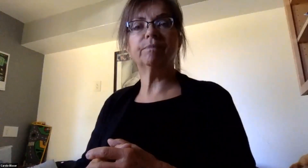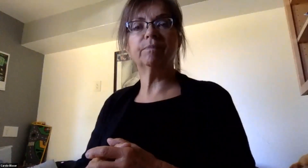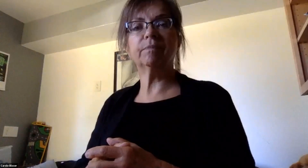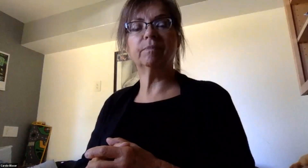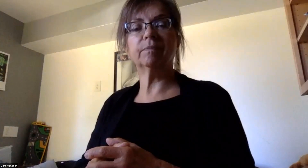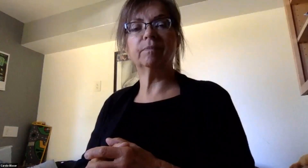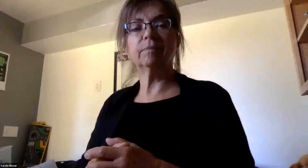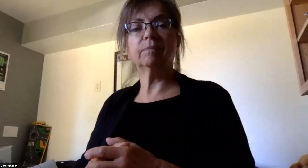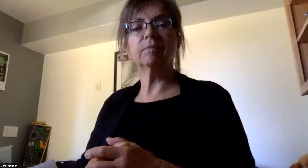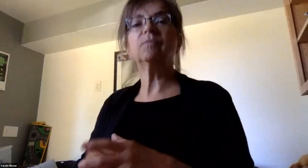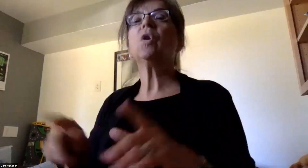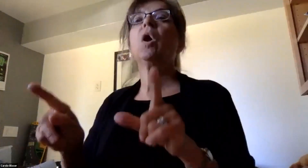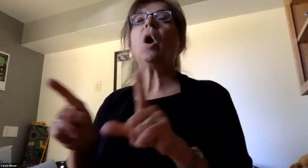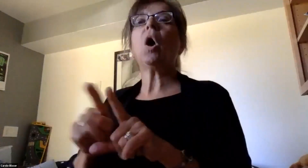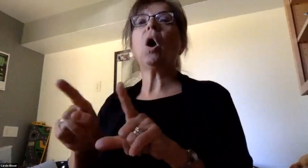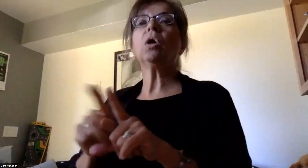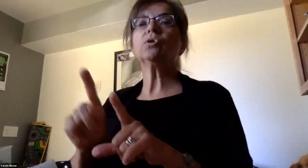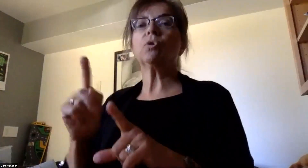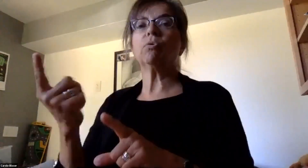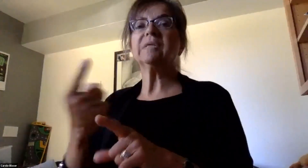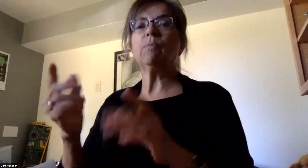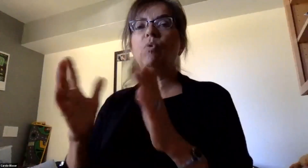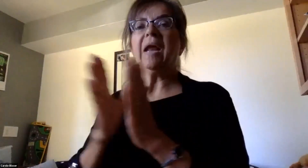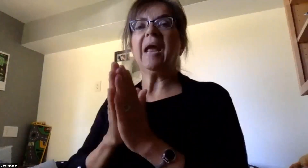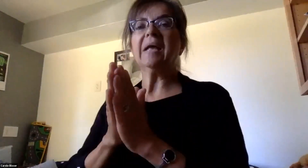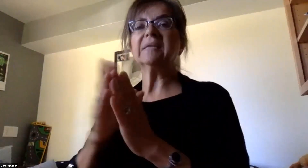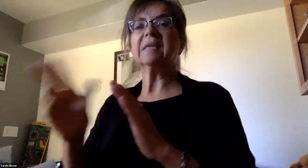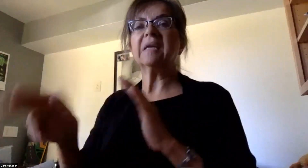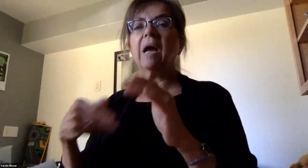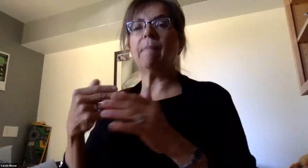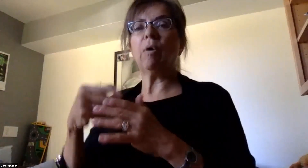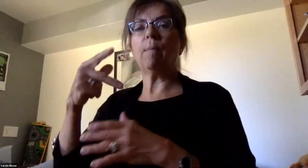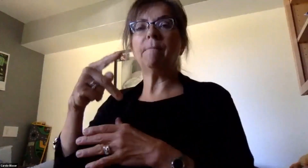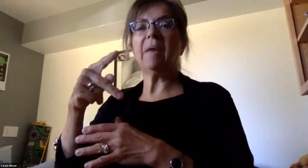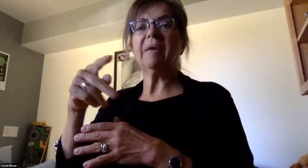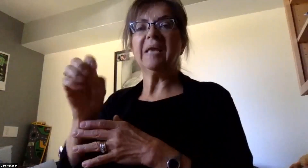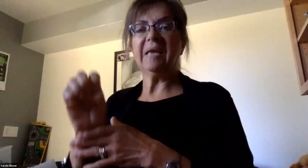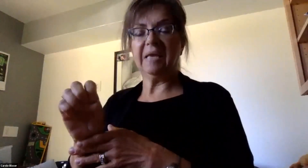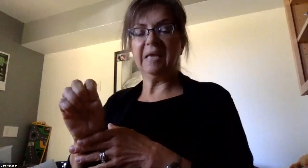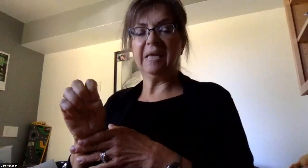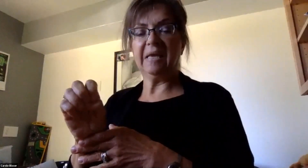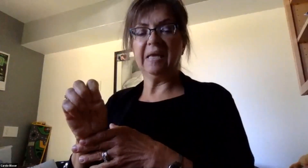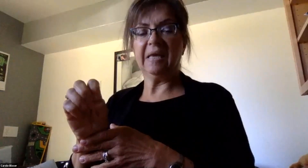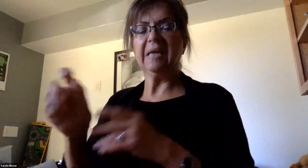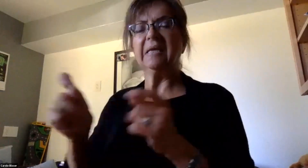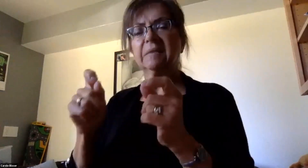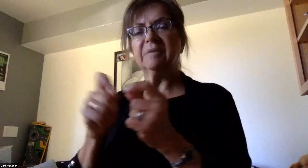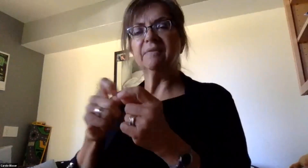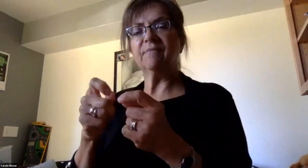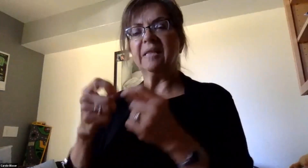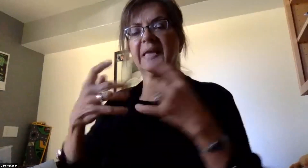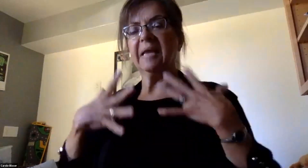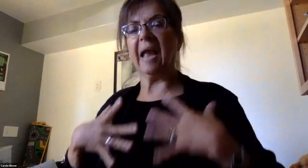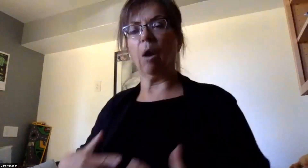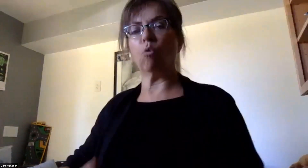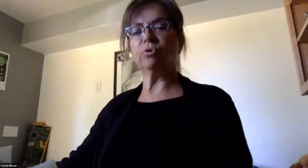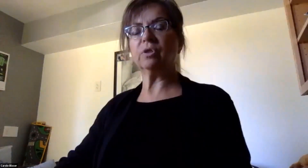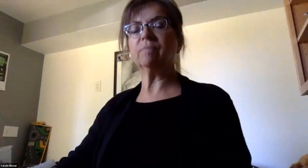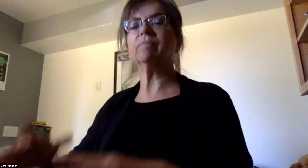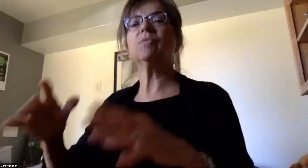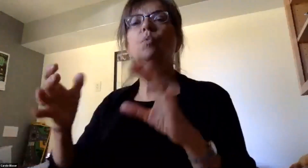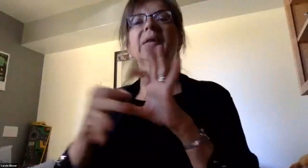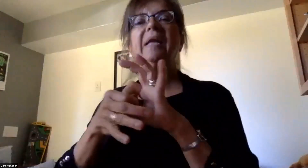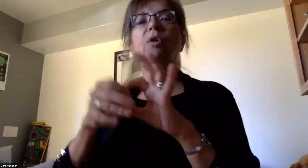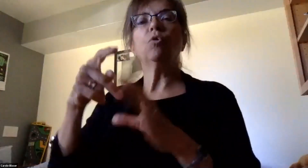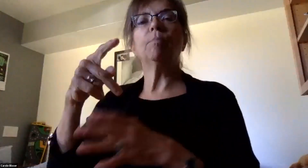There was also a question around PPE and specifically gowns as it relates to